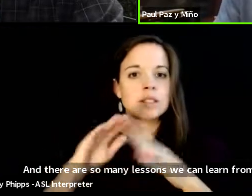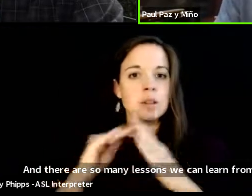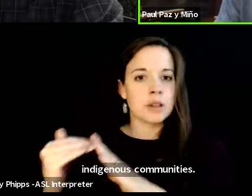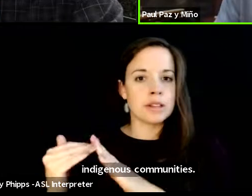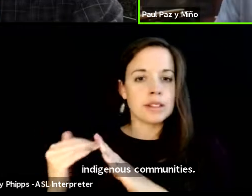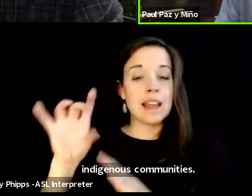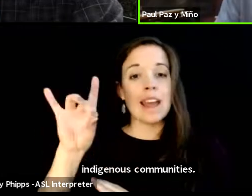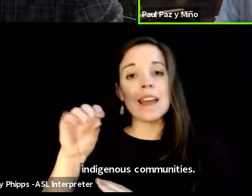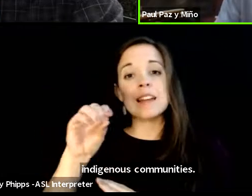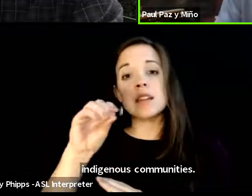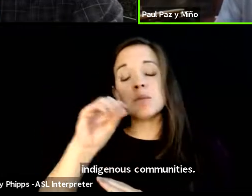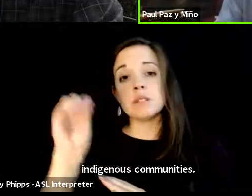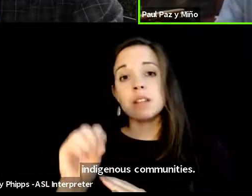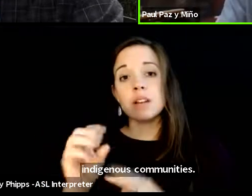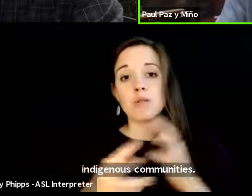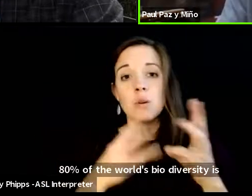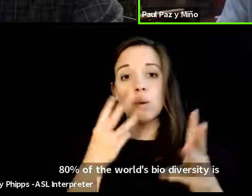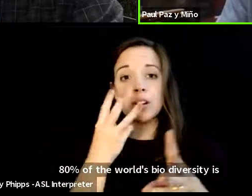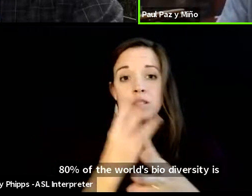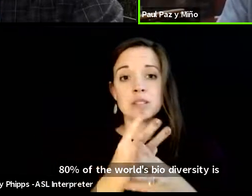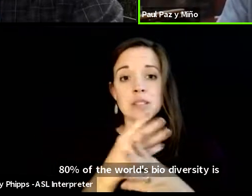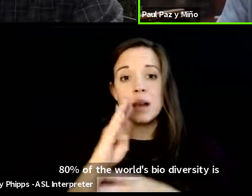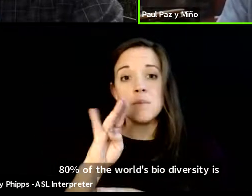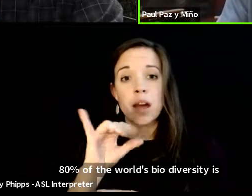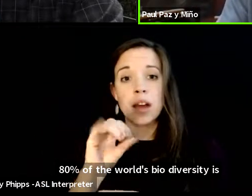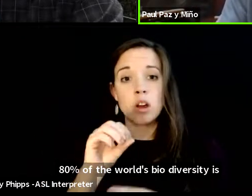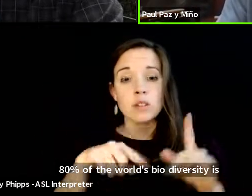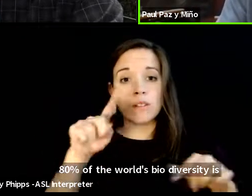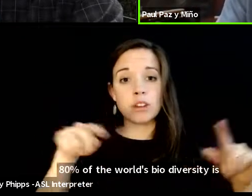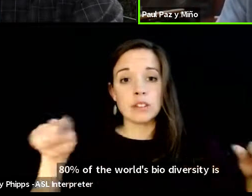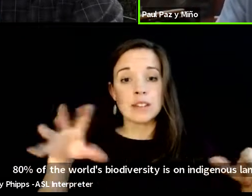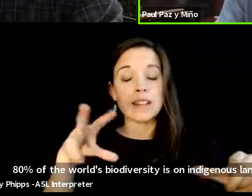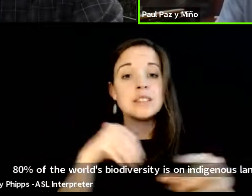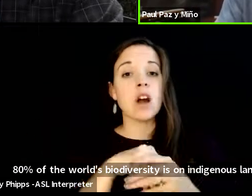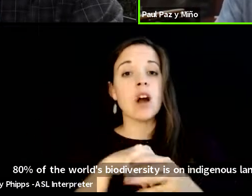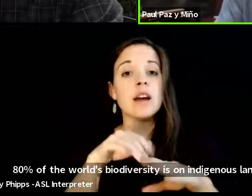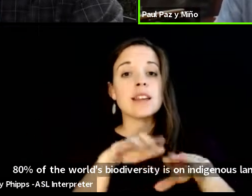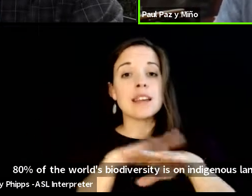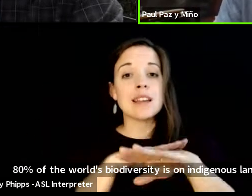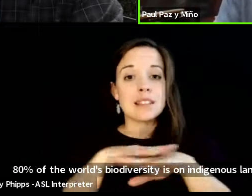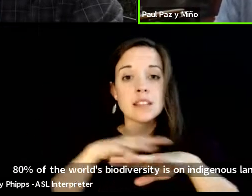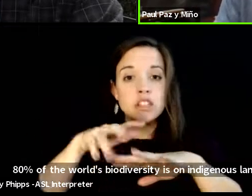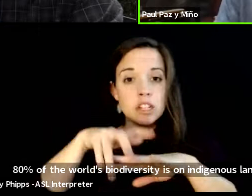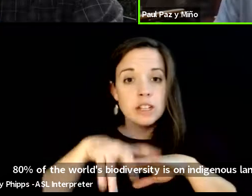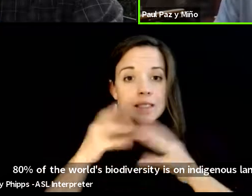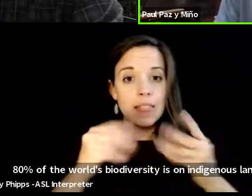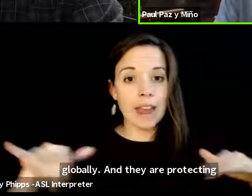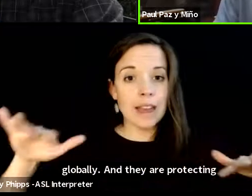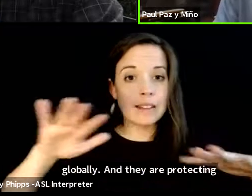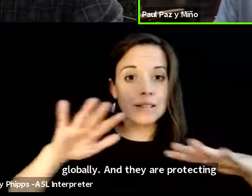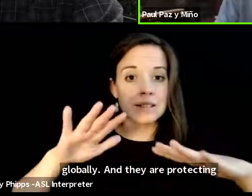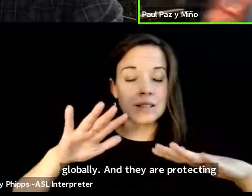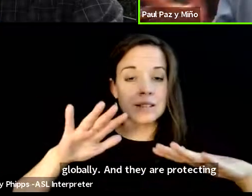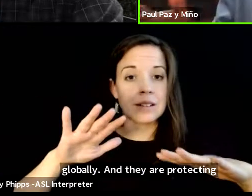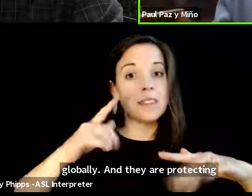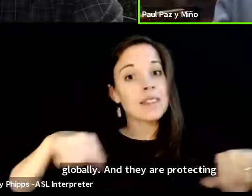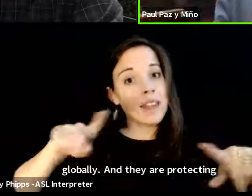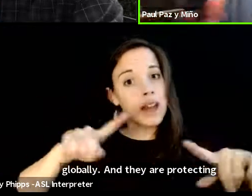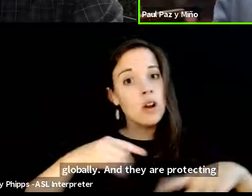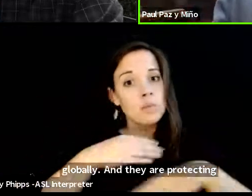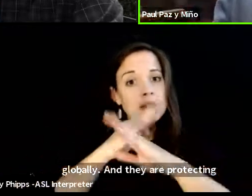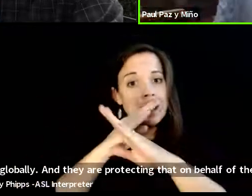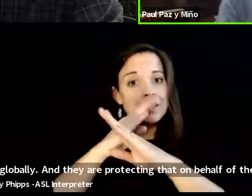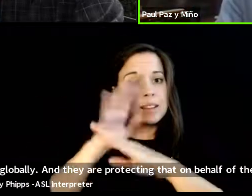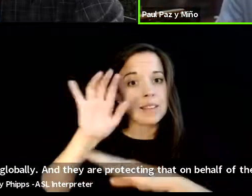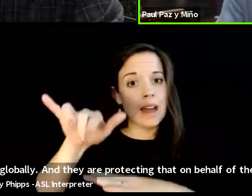of the world's biodiversity is on indigenous lands globally and they are protecting that on behalf of